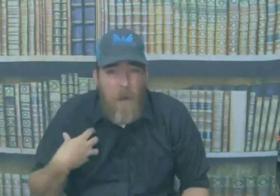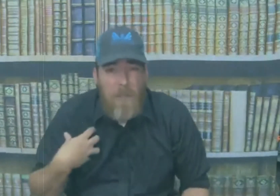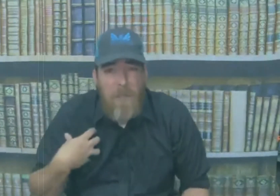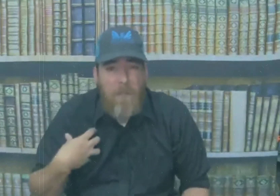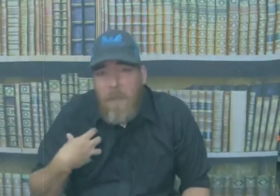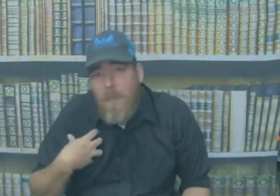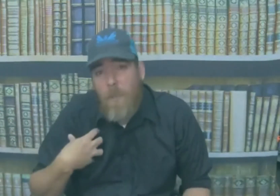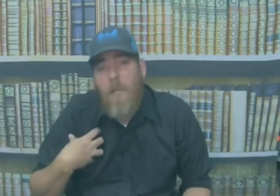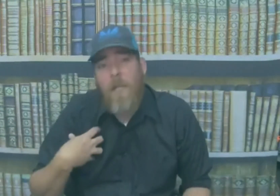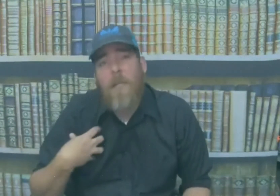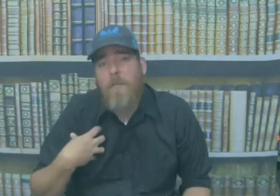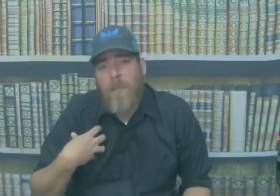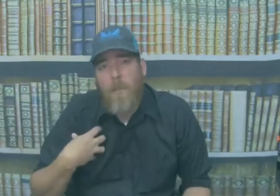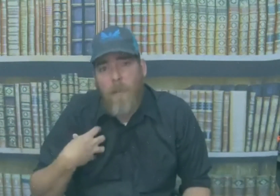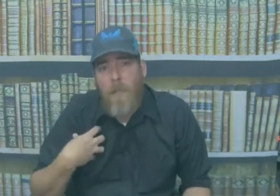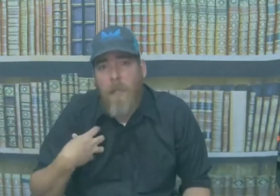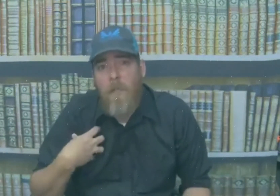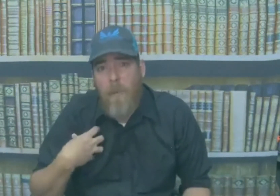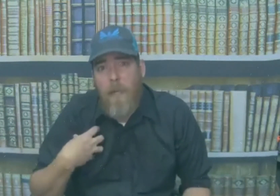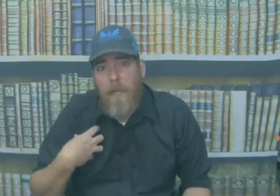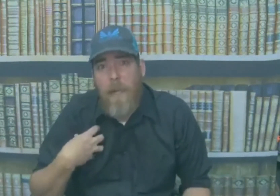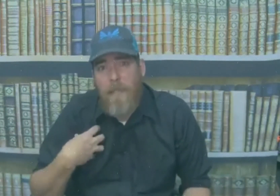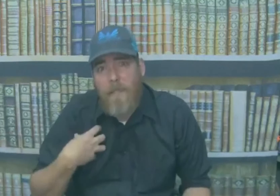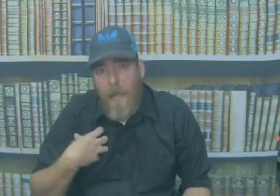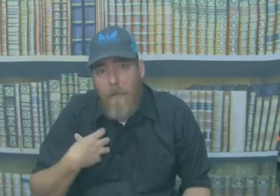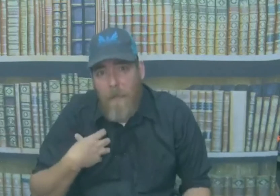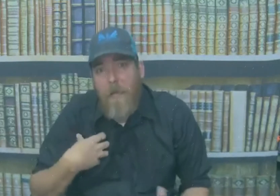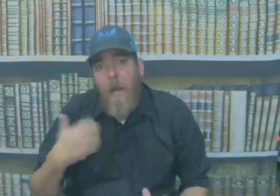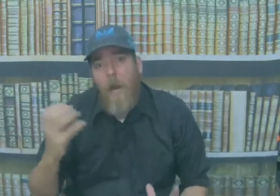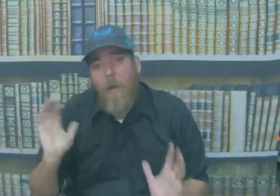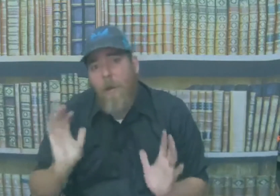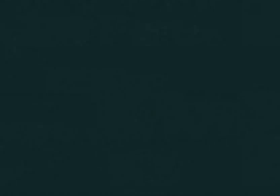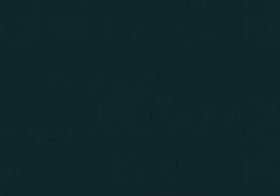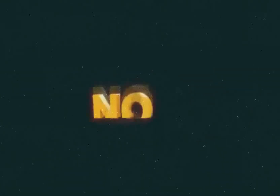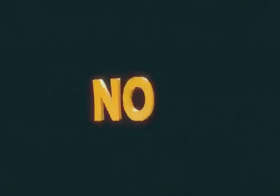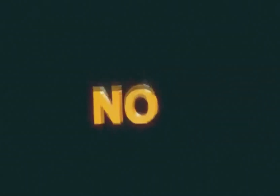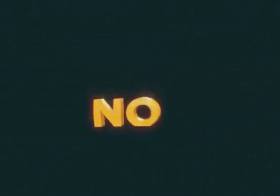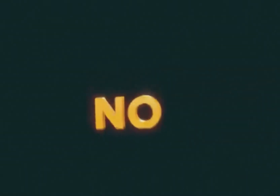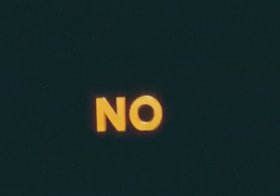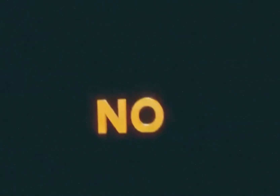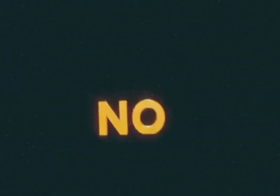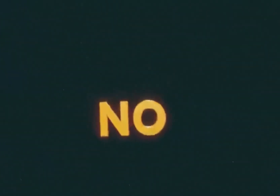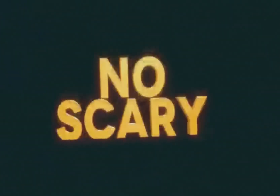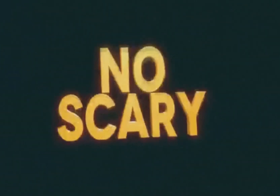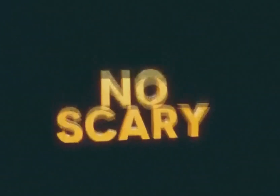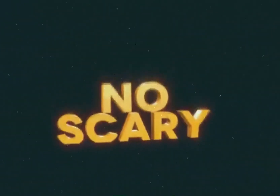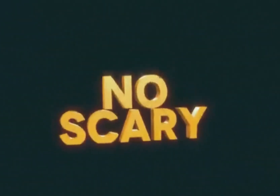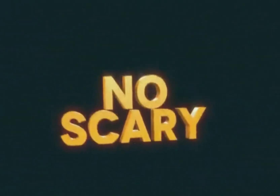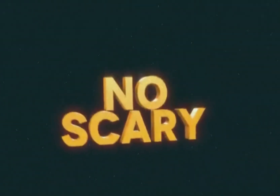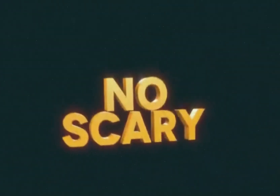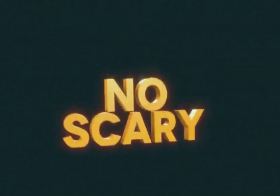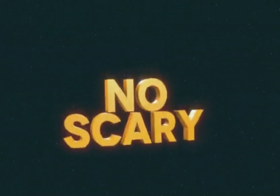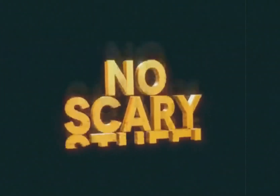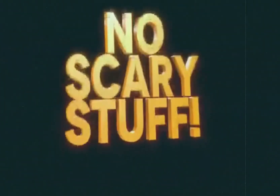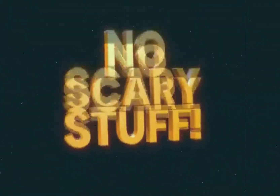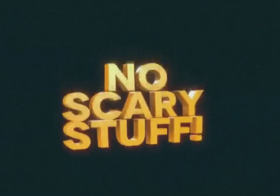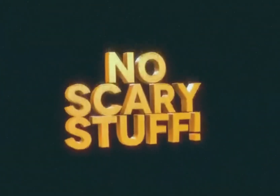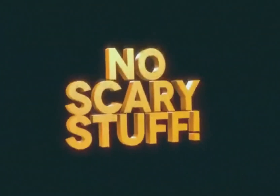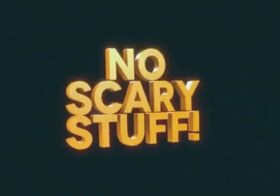mostly for Mr. Wheeler because Mr. Wheeler gets pretty dang scared no scary costumes okay so